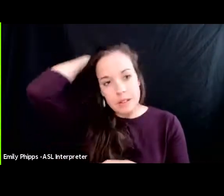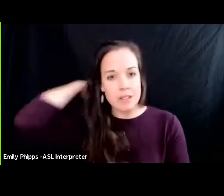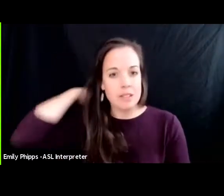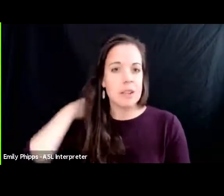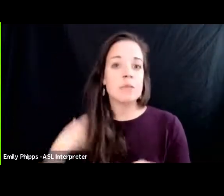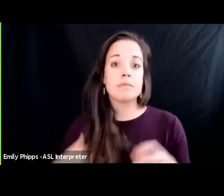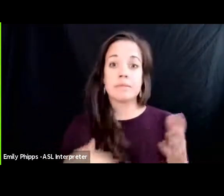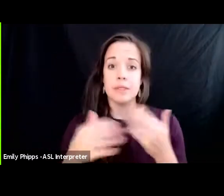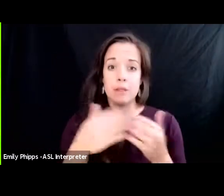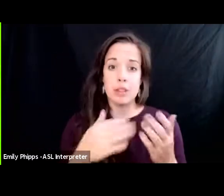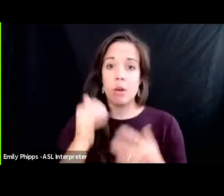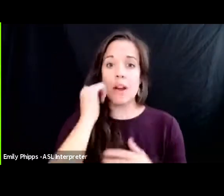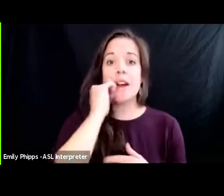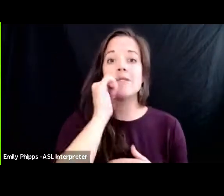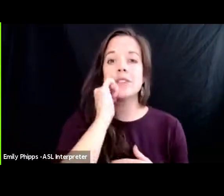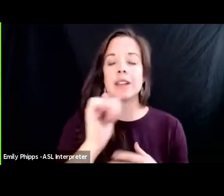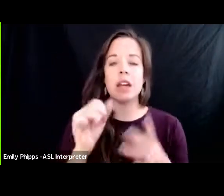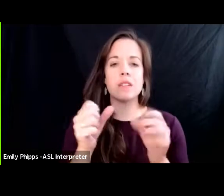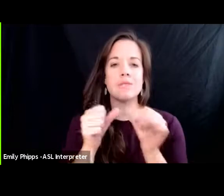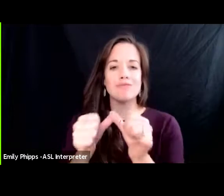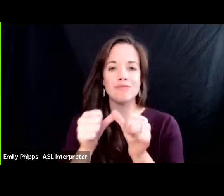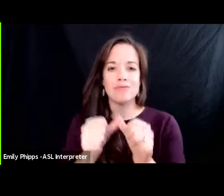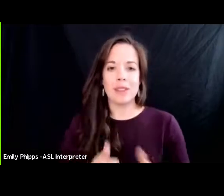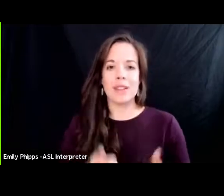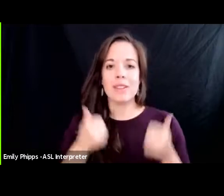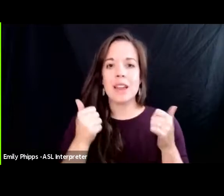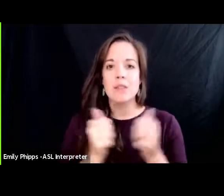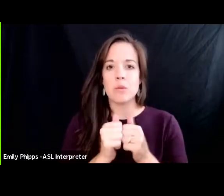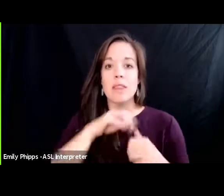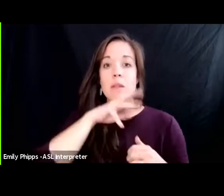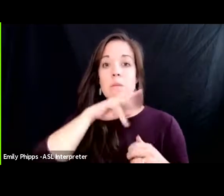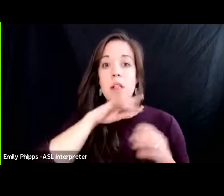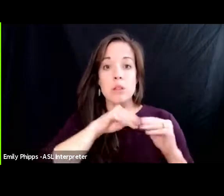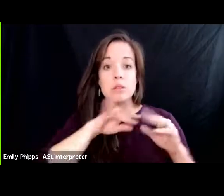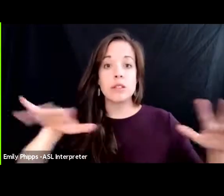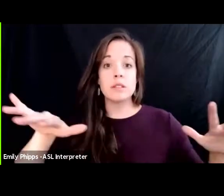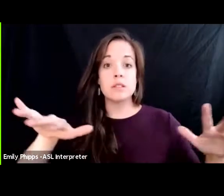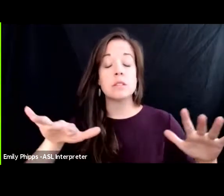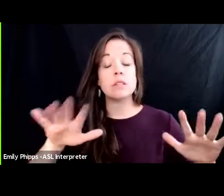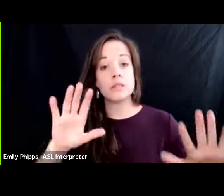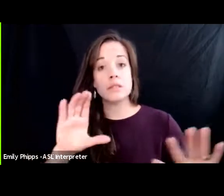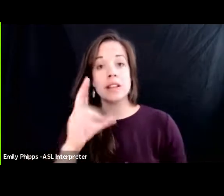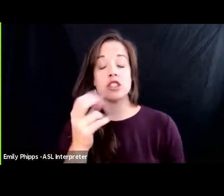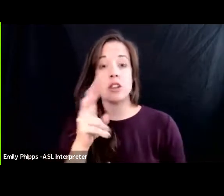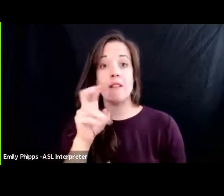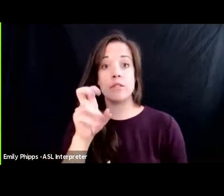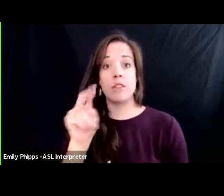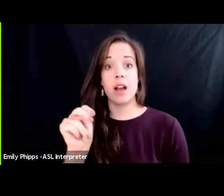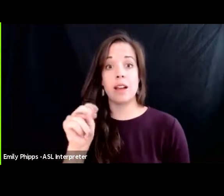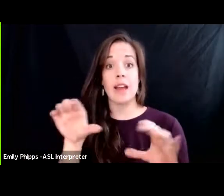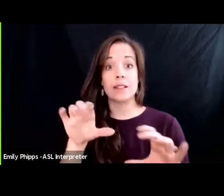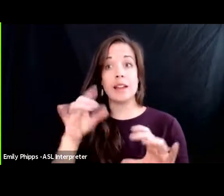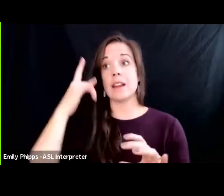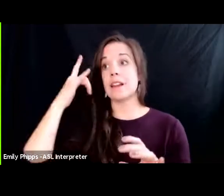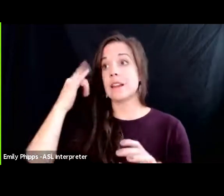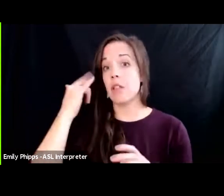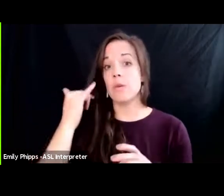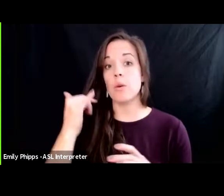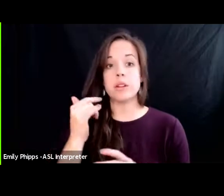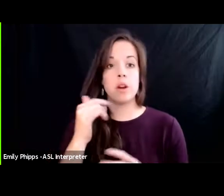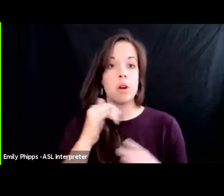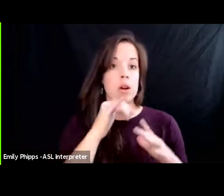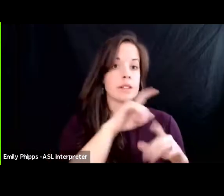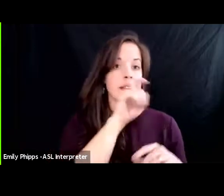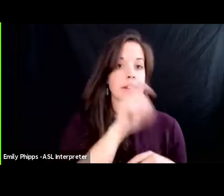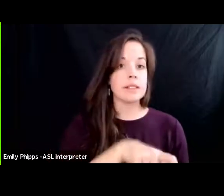every single day they were continuing to live with this pollution which by the way had chevron done in california or in texas or